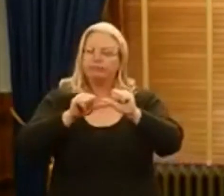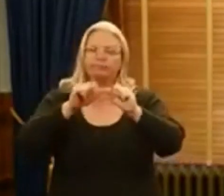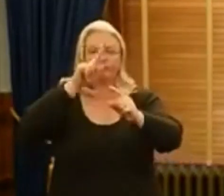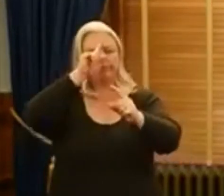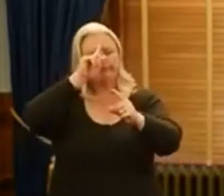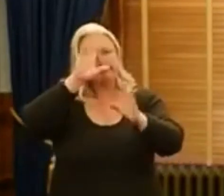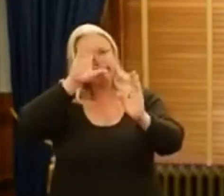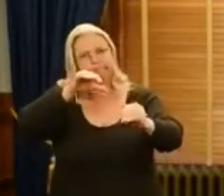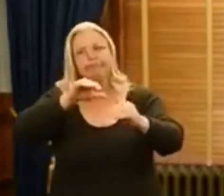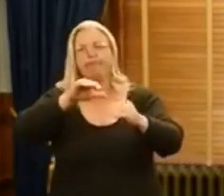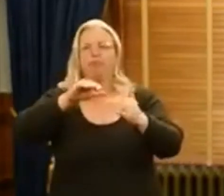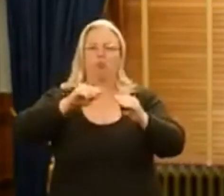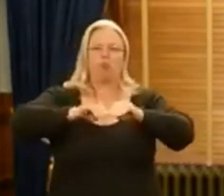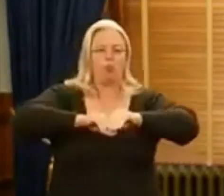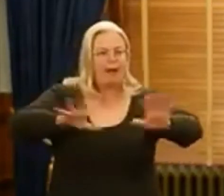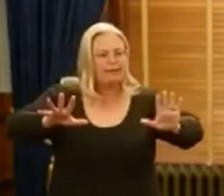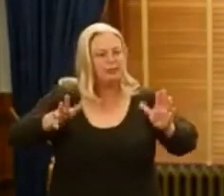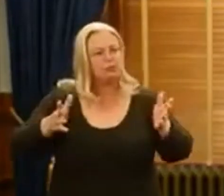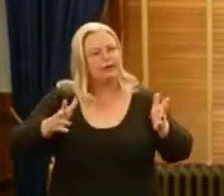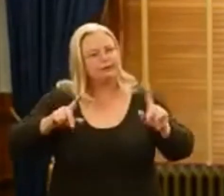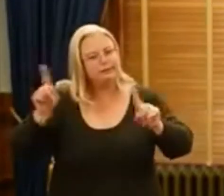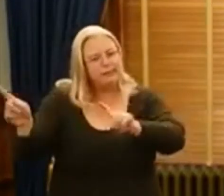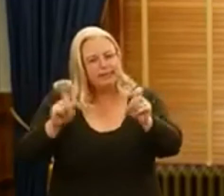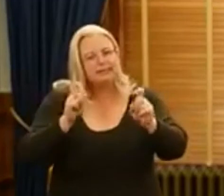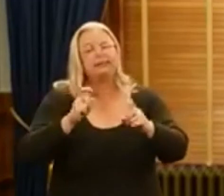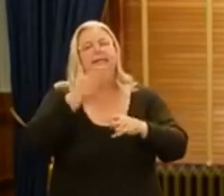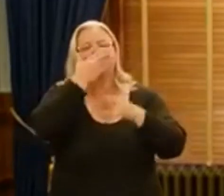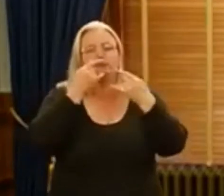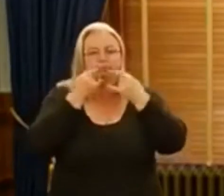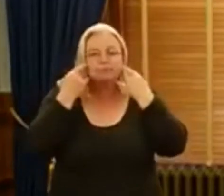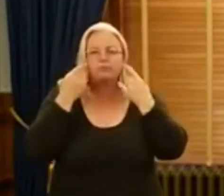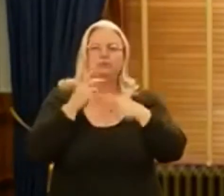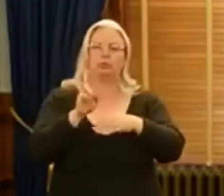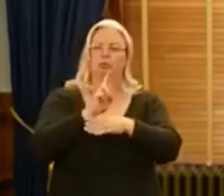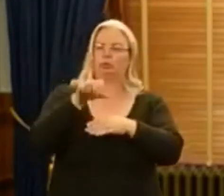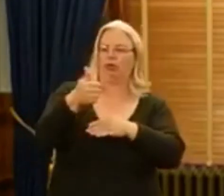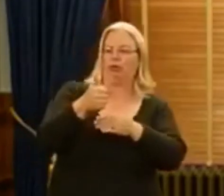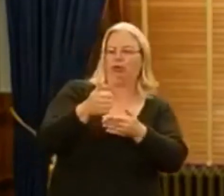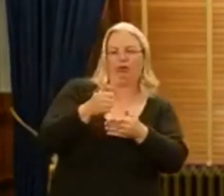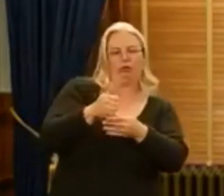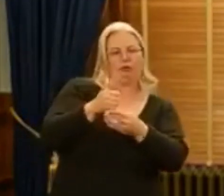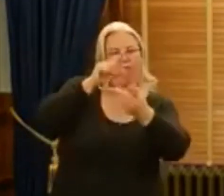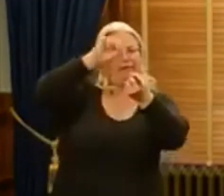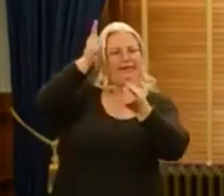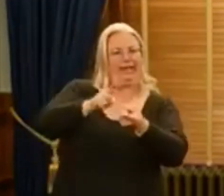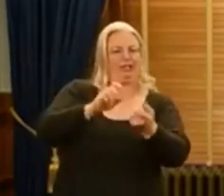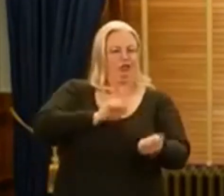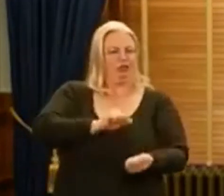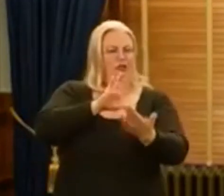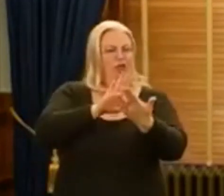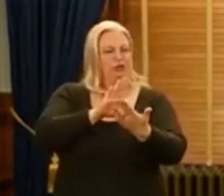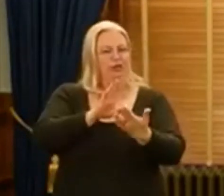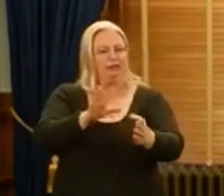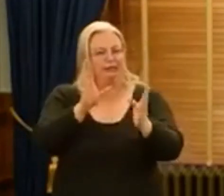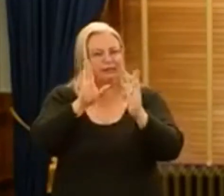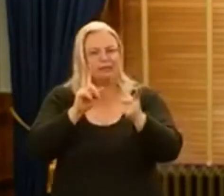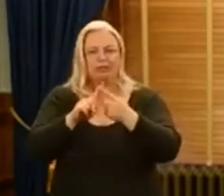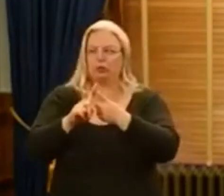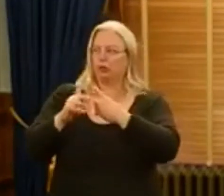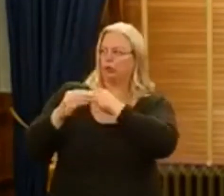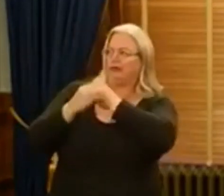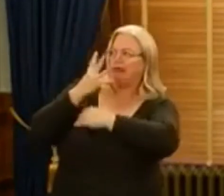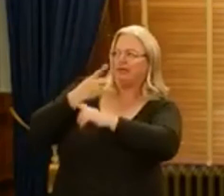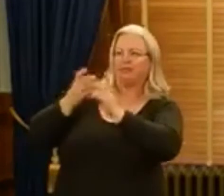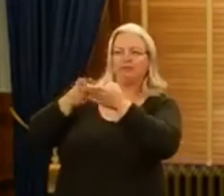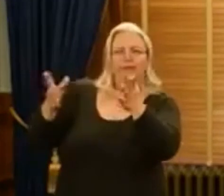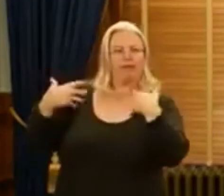encourage widespread testing where face coverings and employ other mitigation strategies. Listen to advice from our public health